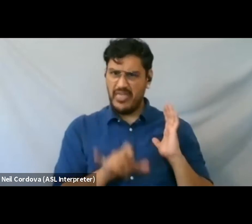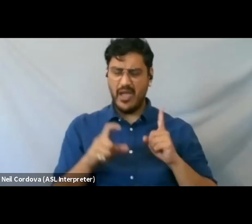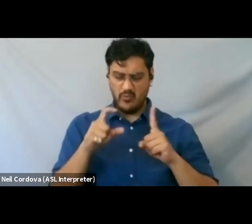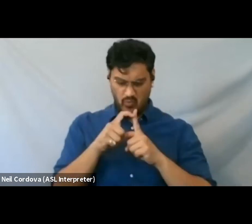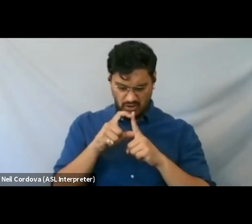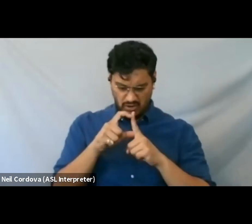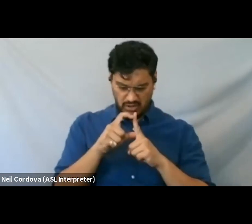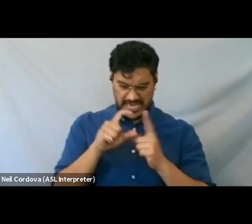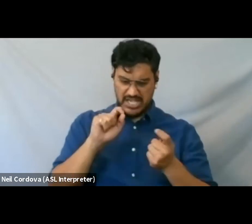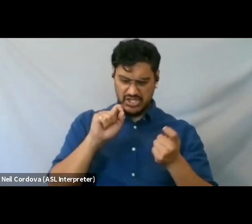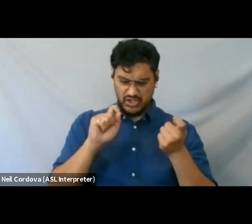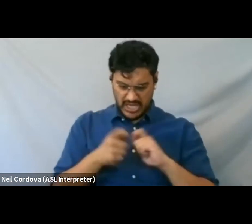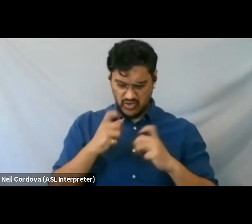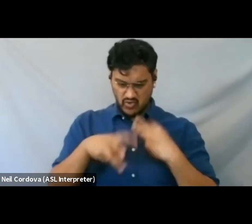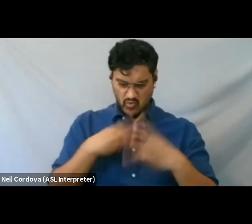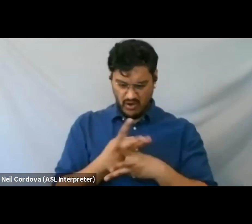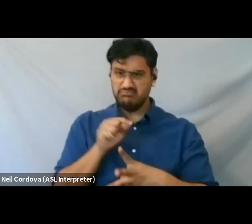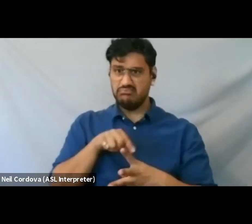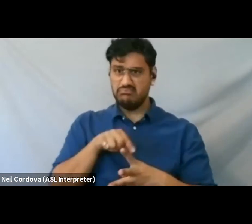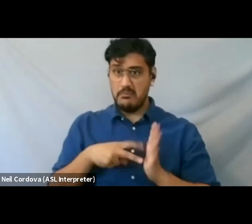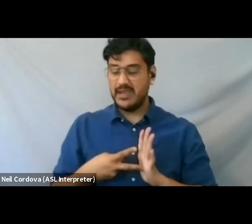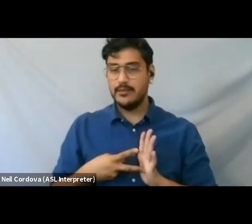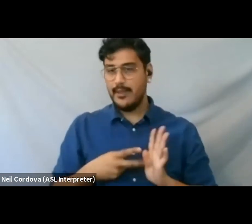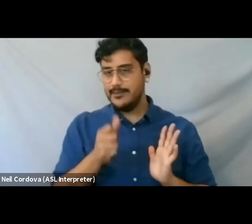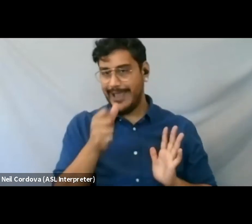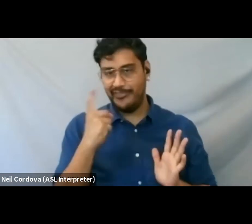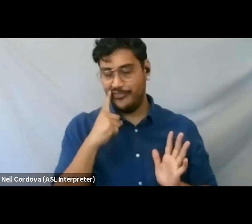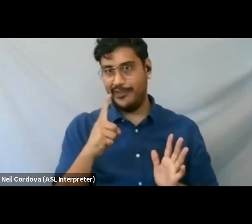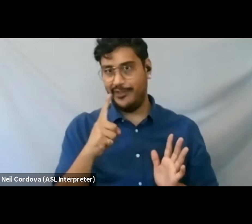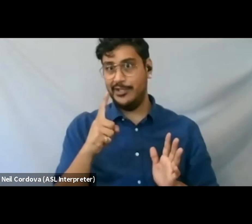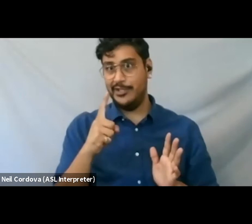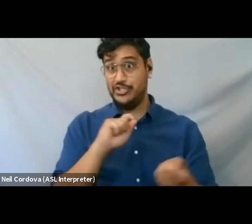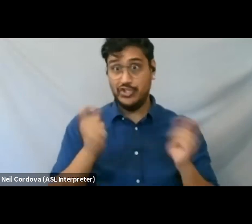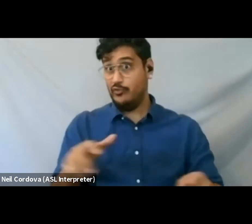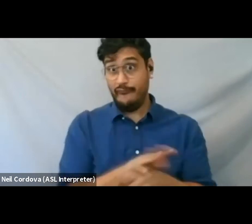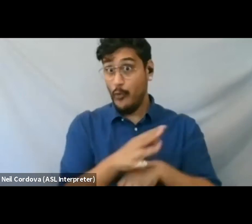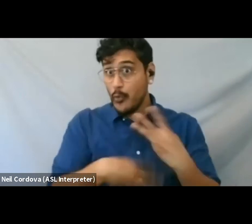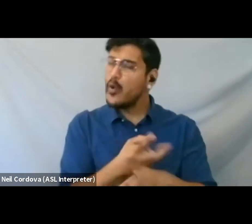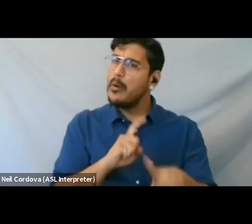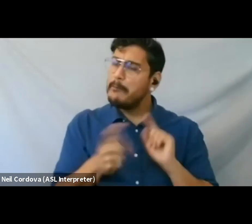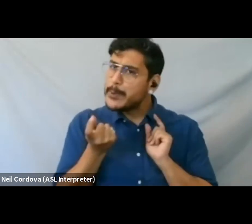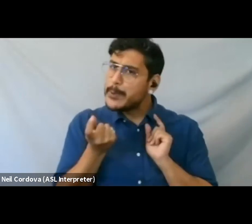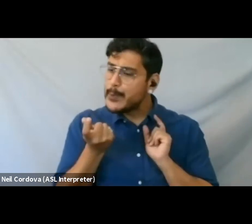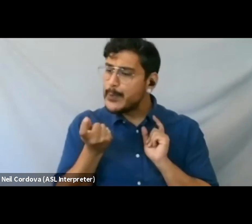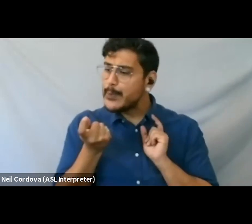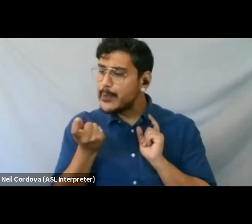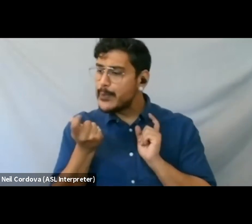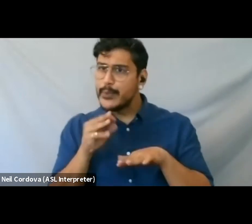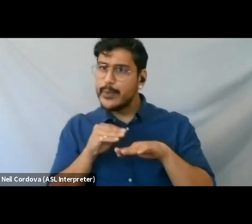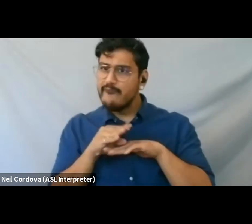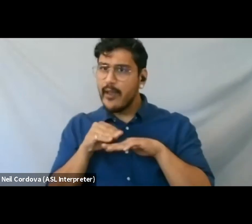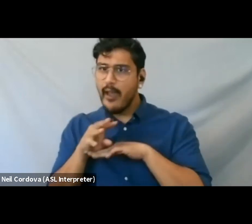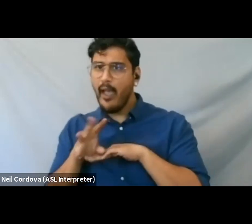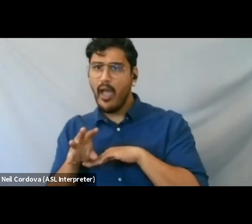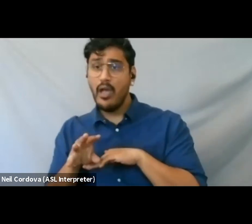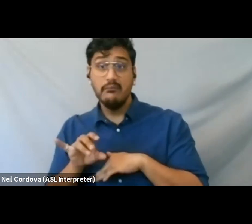I don't know how much I've changed the world. I think I've changed little bits of it, but that's all we can all do is change little bits in our corner. And through